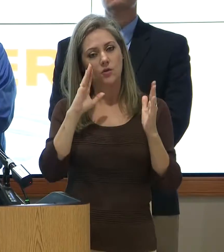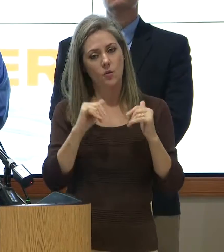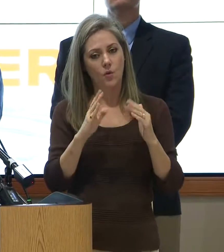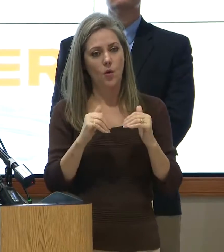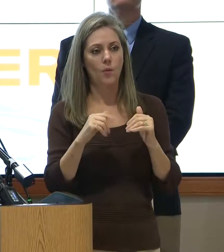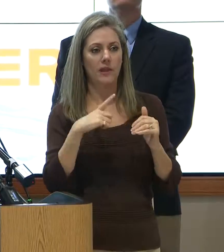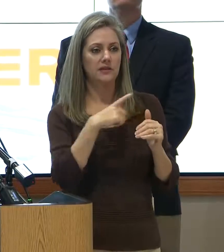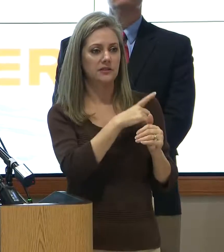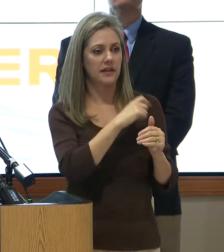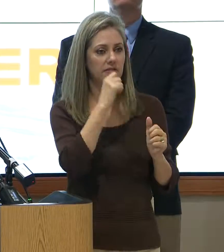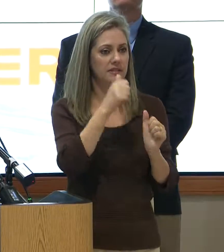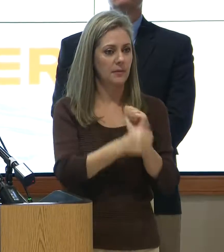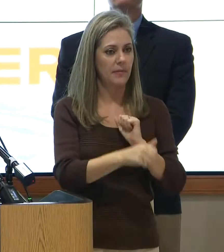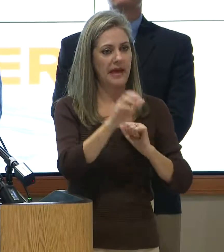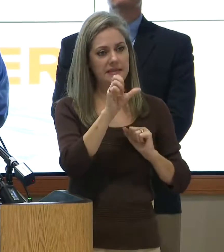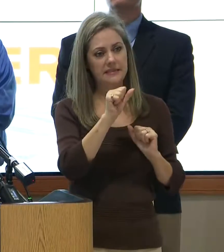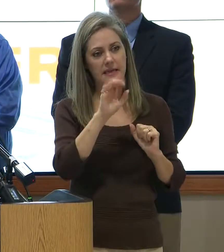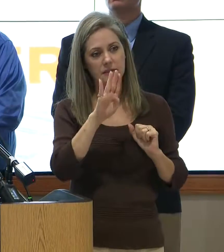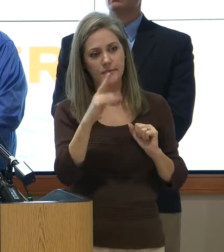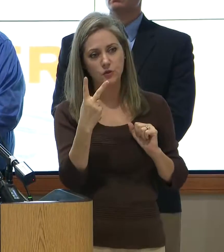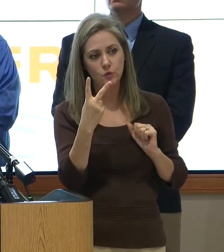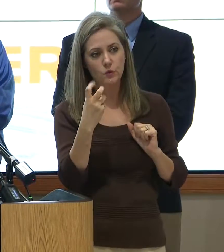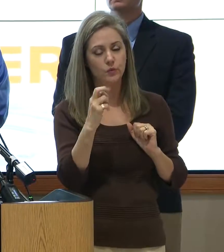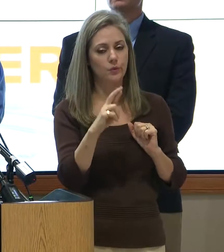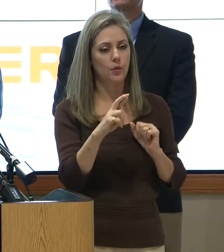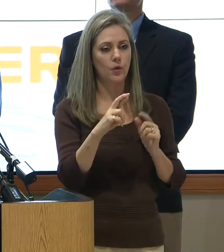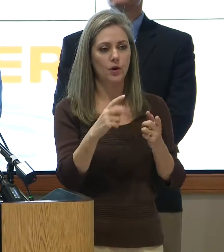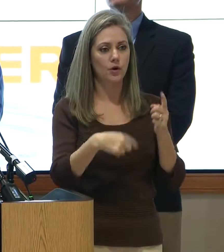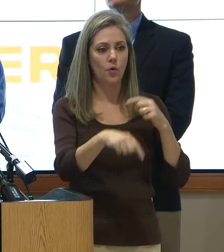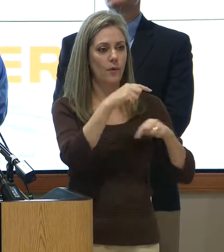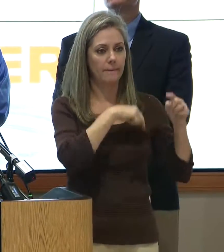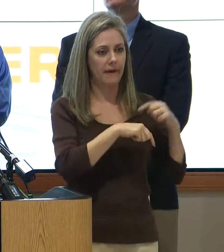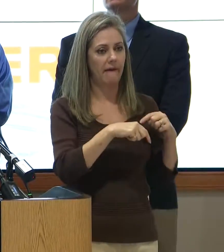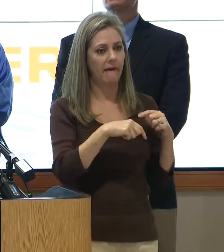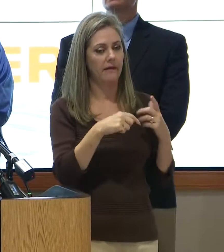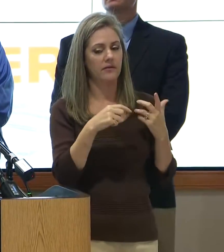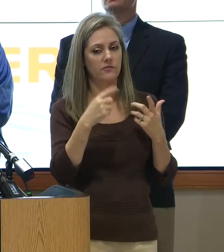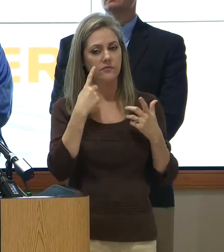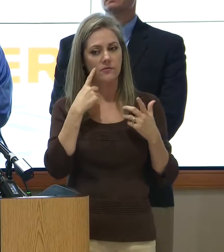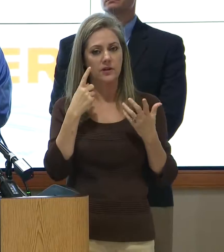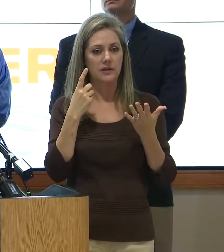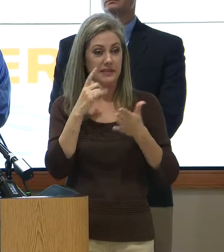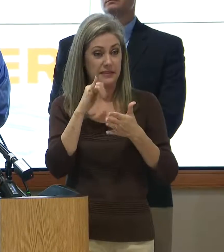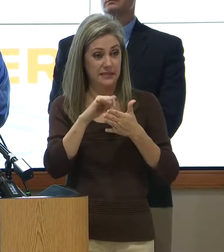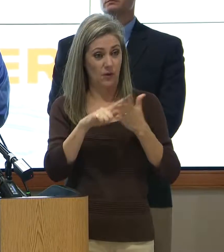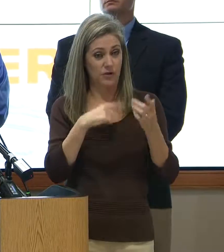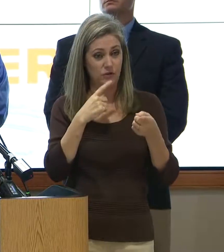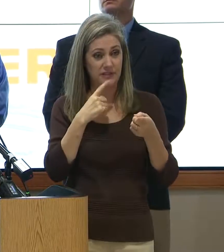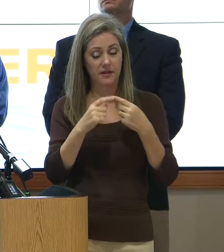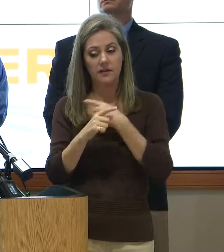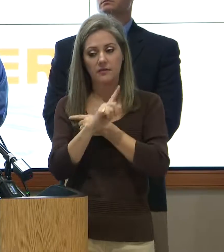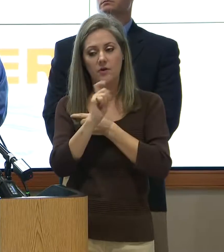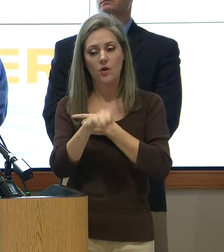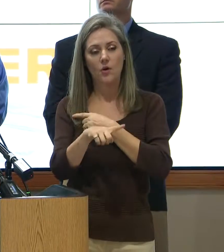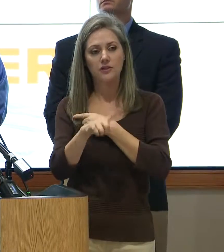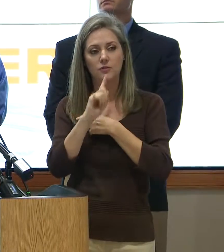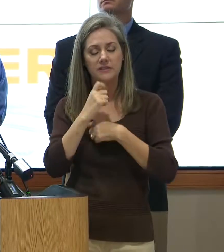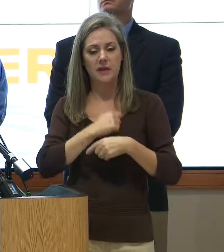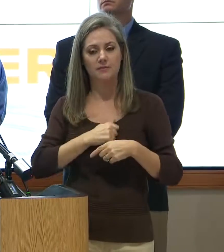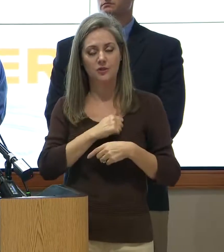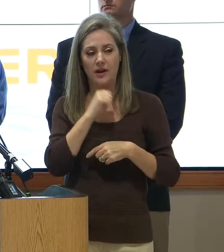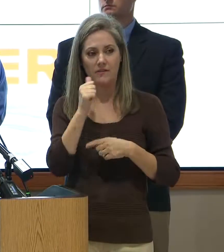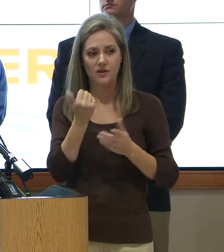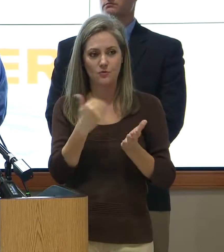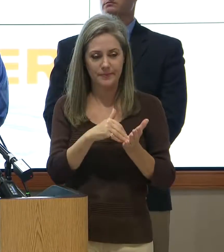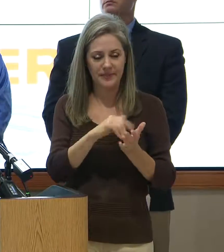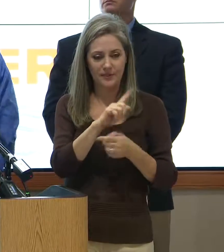election doesn't pass SB2-like sort of property rollbacks and you need to pay for all this? Is that sort of what you're saying? No, the question wasn't – I'm sorry I hadn't